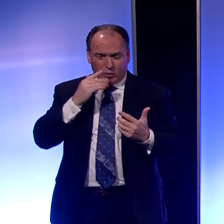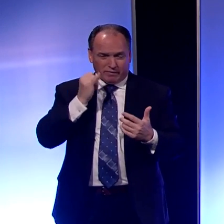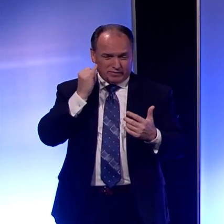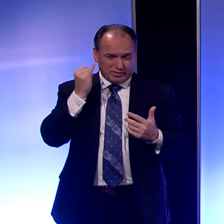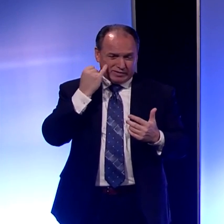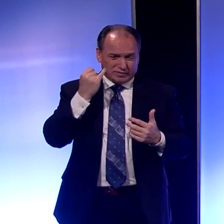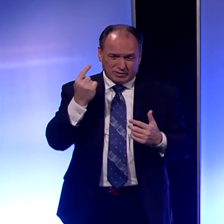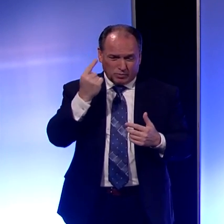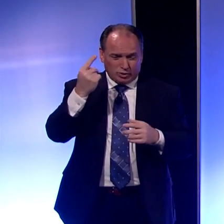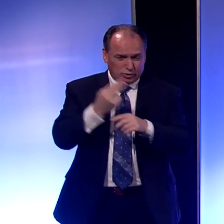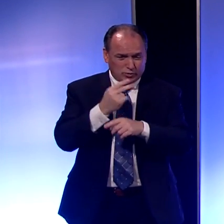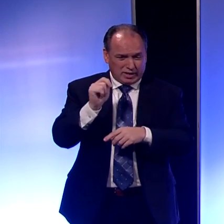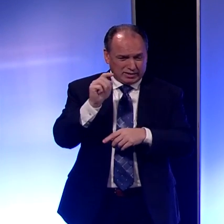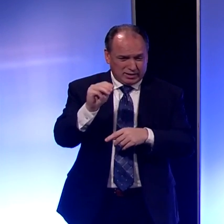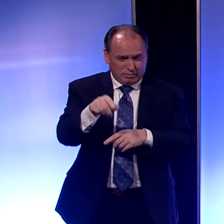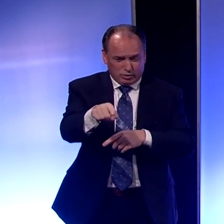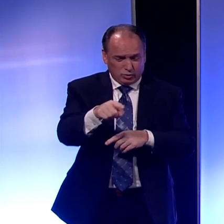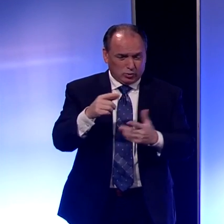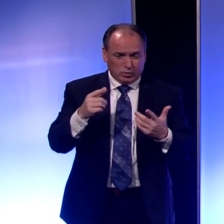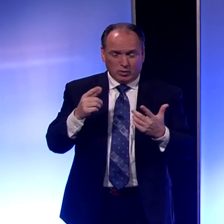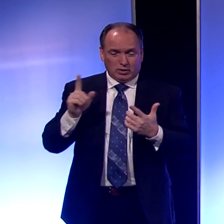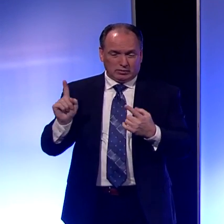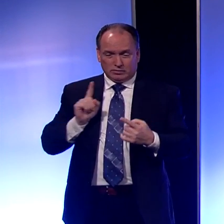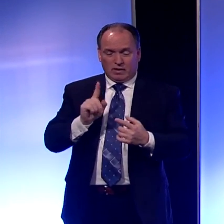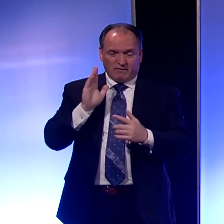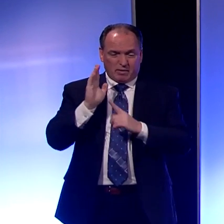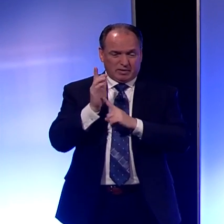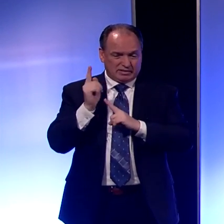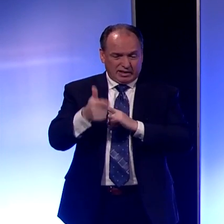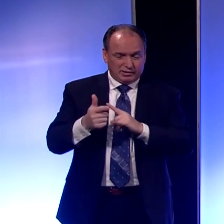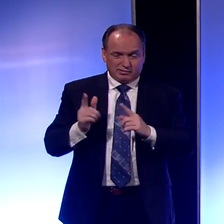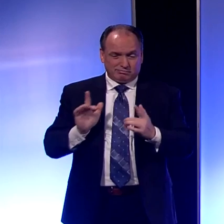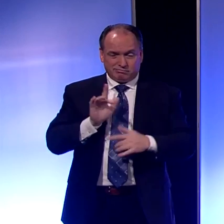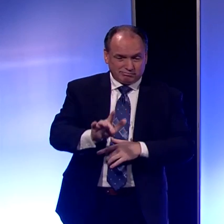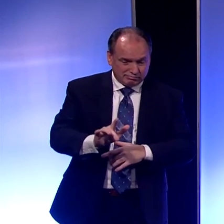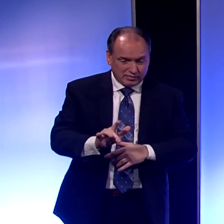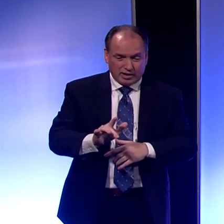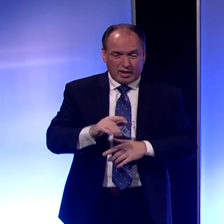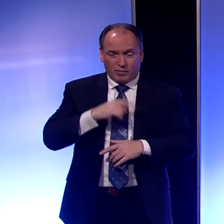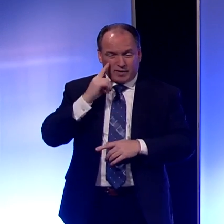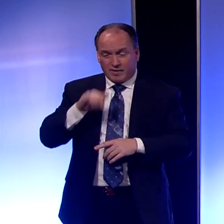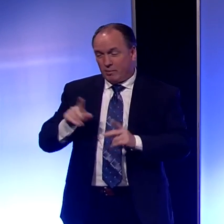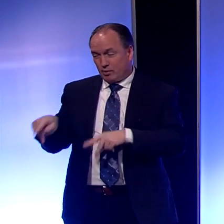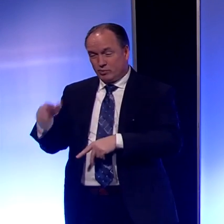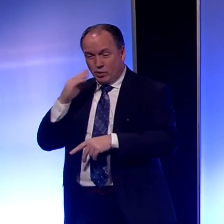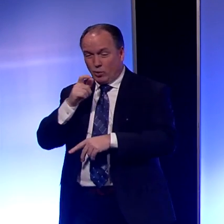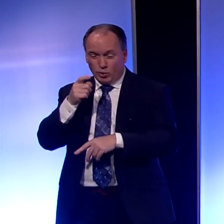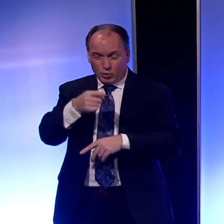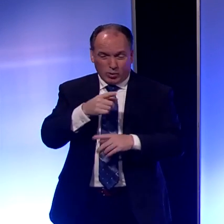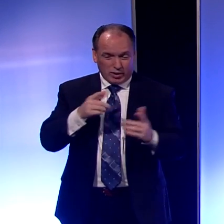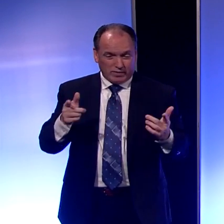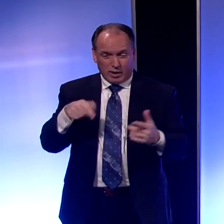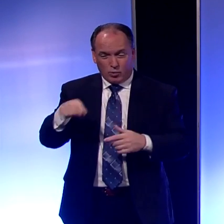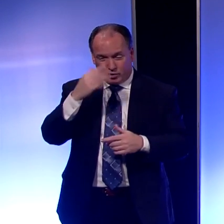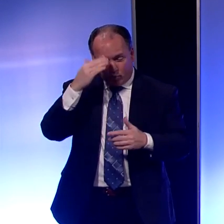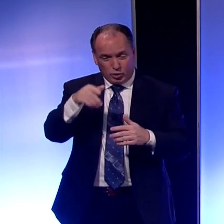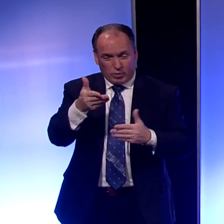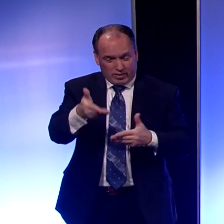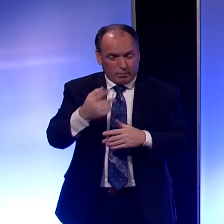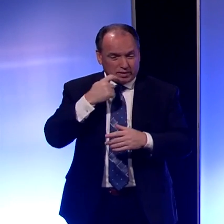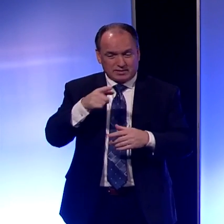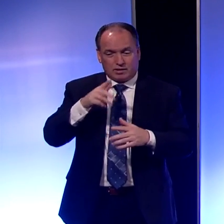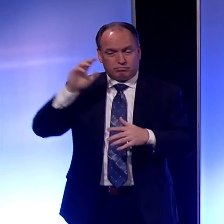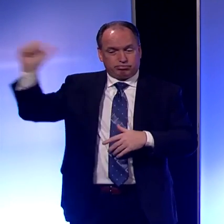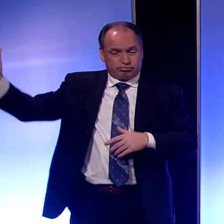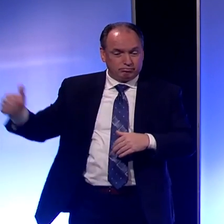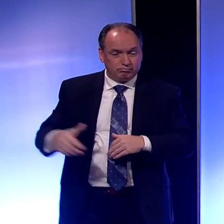and you came by five minutes later and knew it, I don't think that person would know who you were and they wouldn't even know you were there because